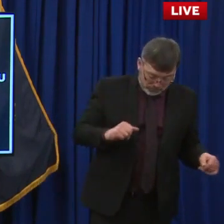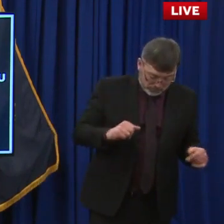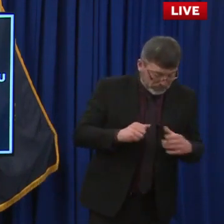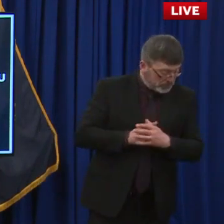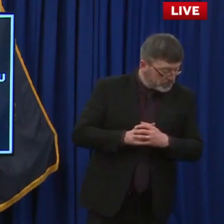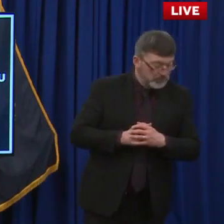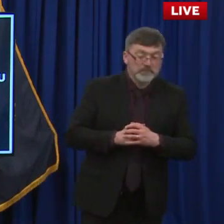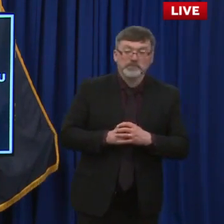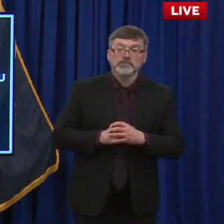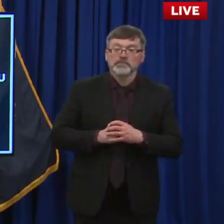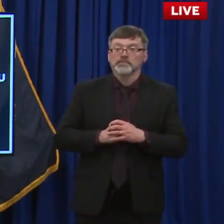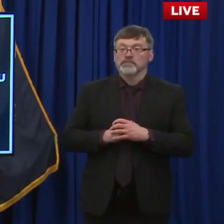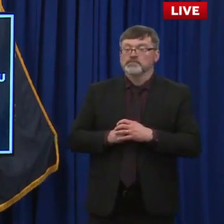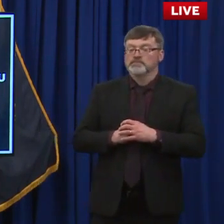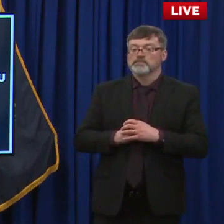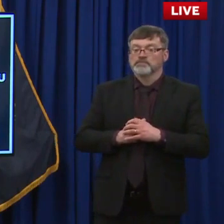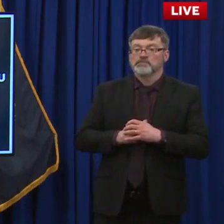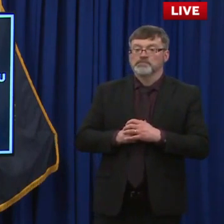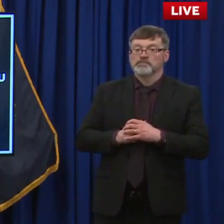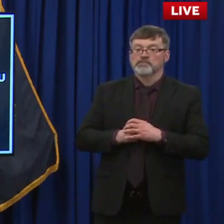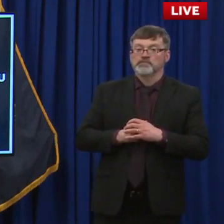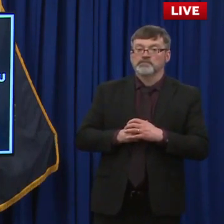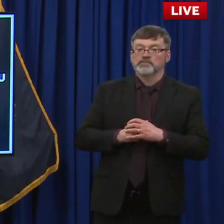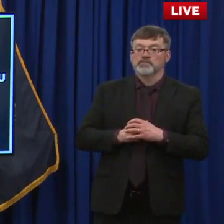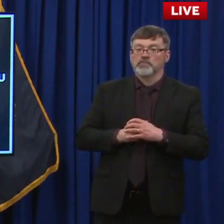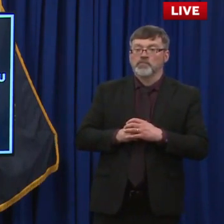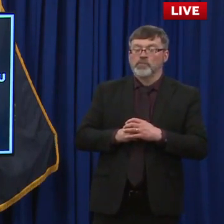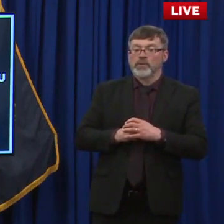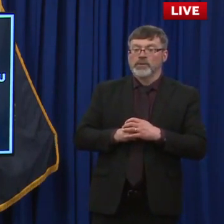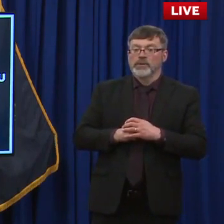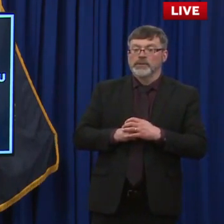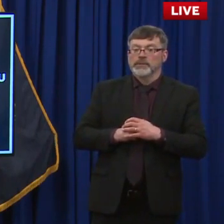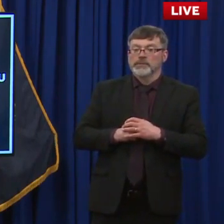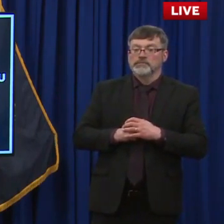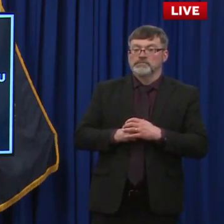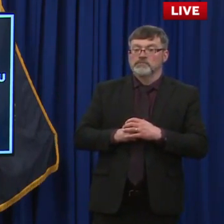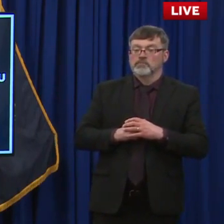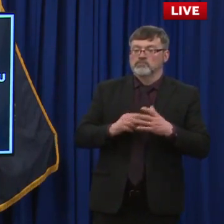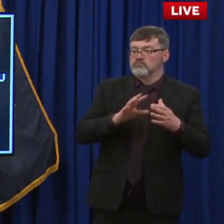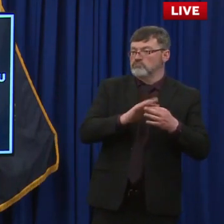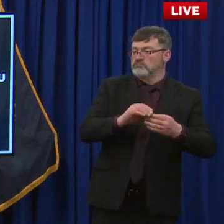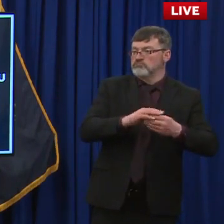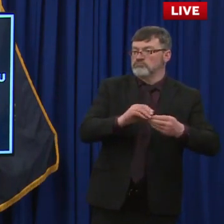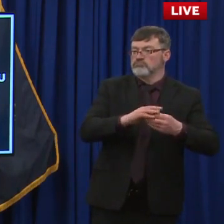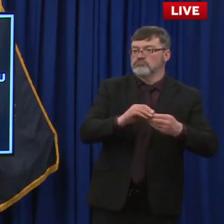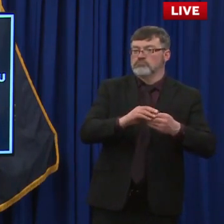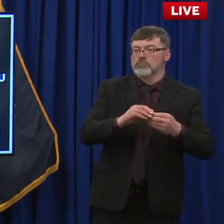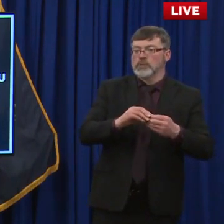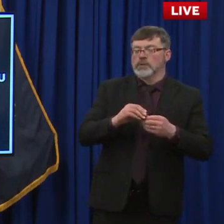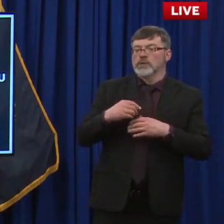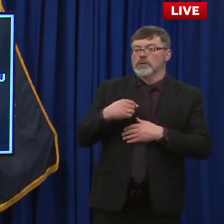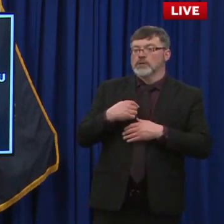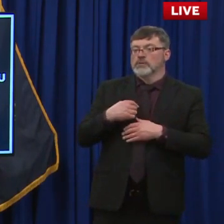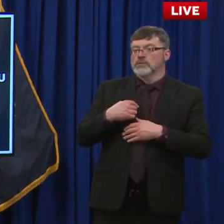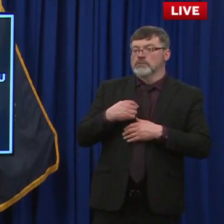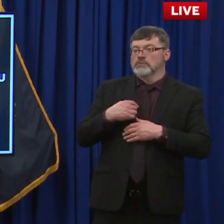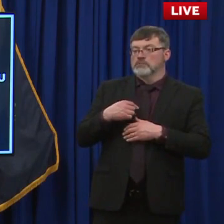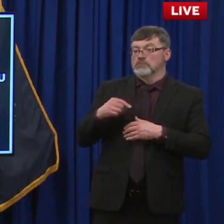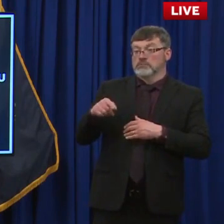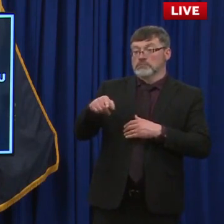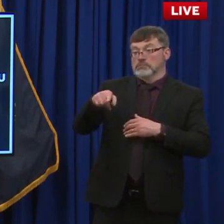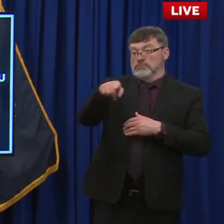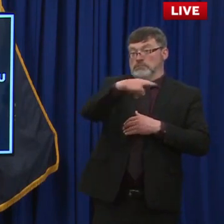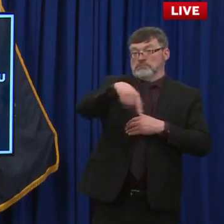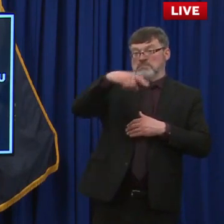Thank you. So my question is that, um, state data shows that black and Latino residents are getting vaccinated at